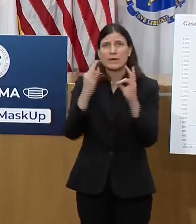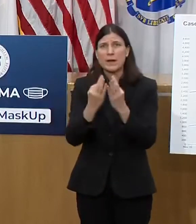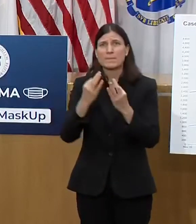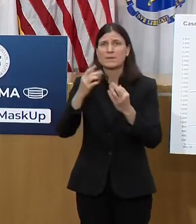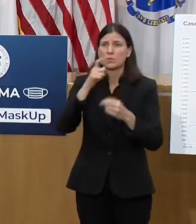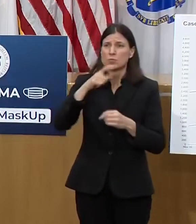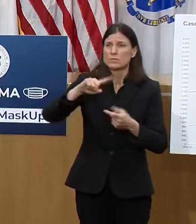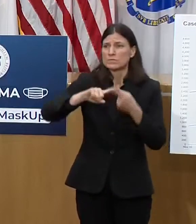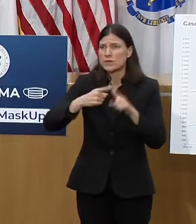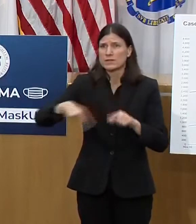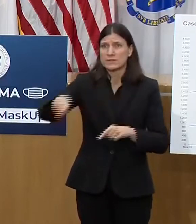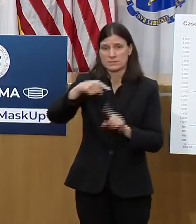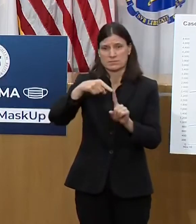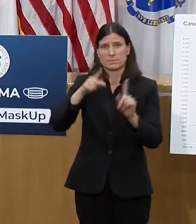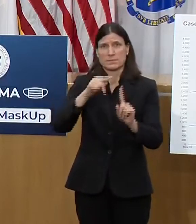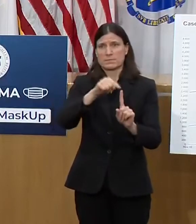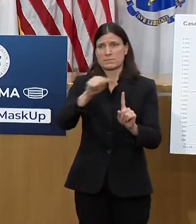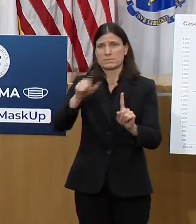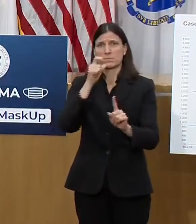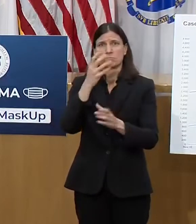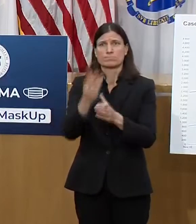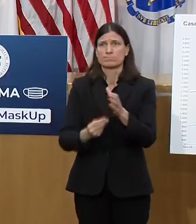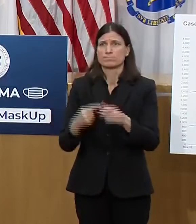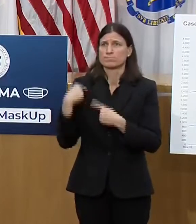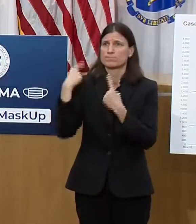But the data points do speak